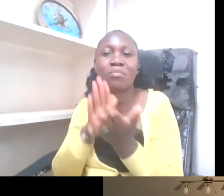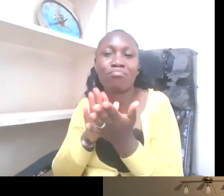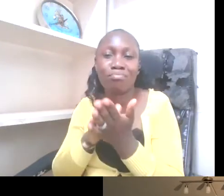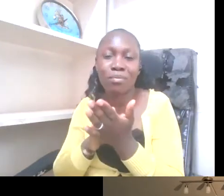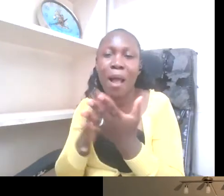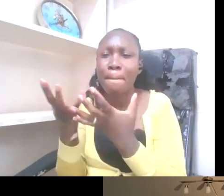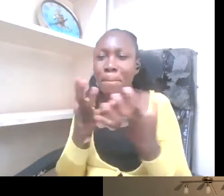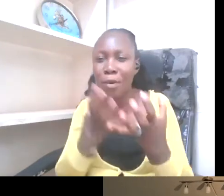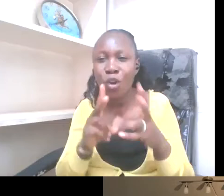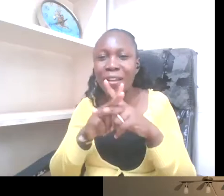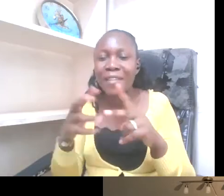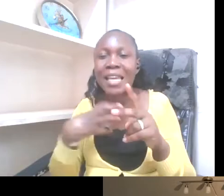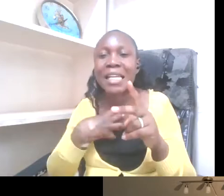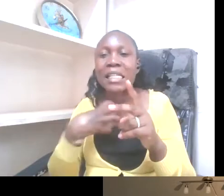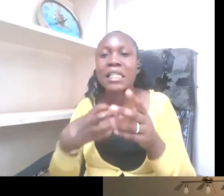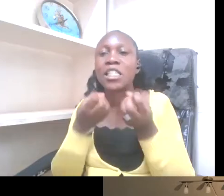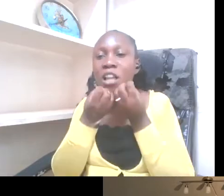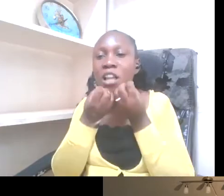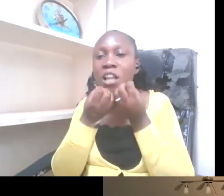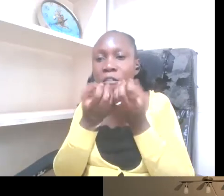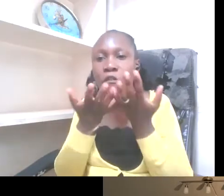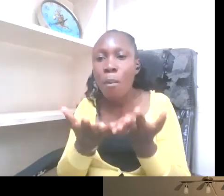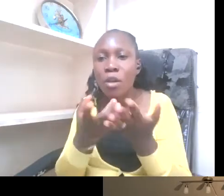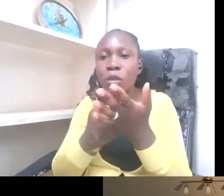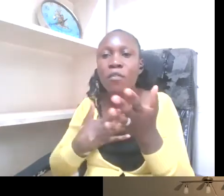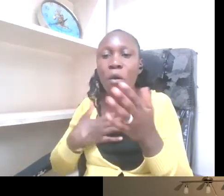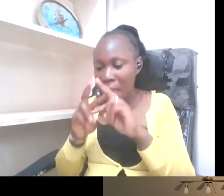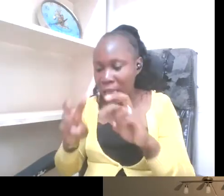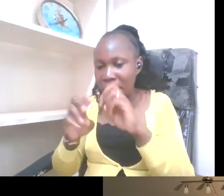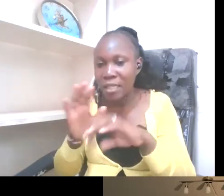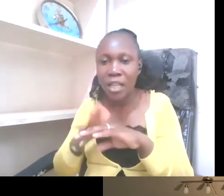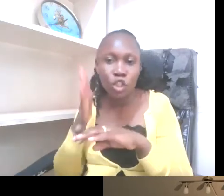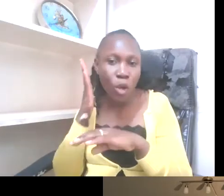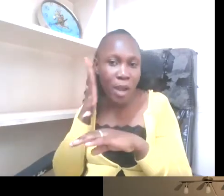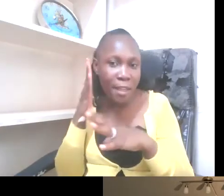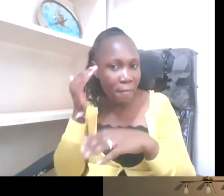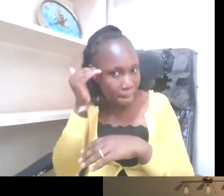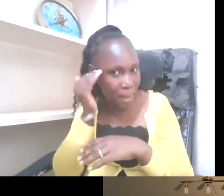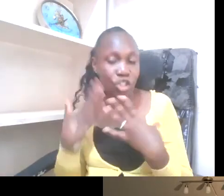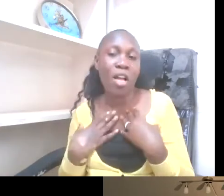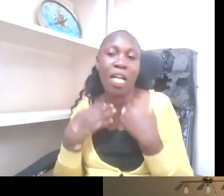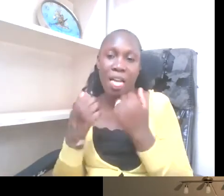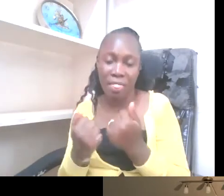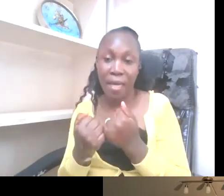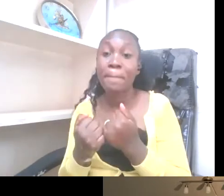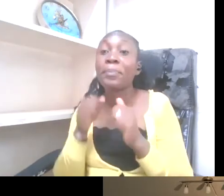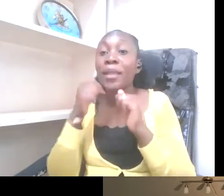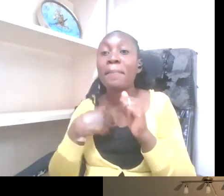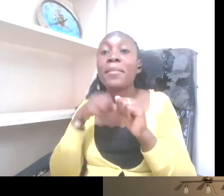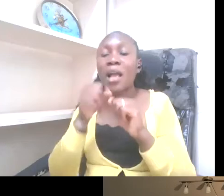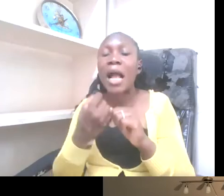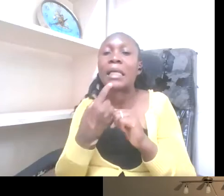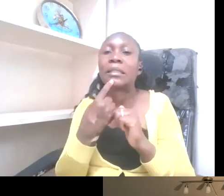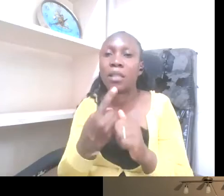from my research on deaf mental health. So I would say that it still feels like it takes one